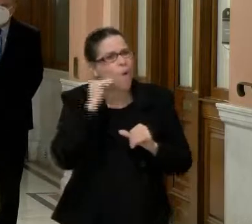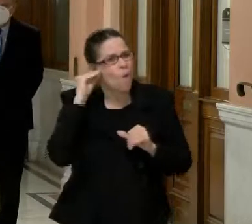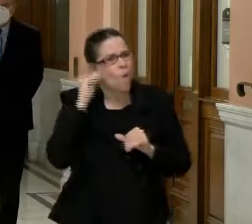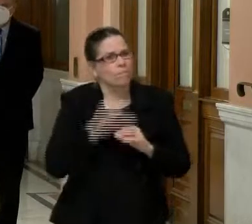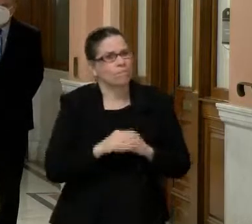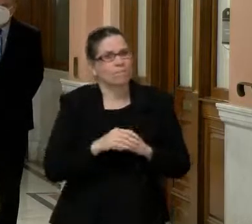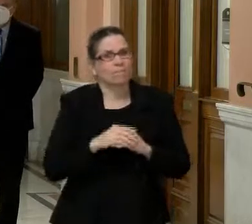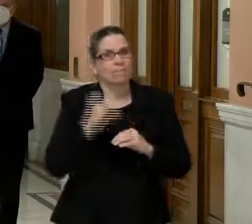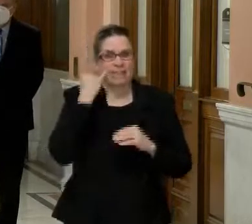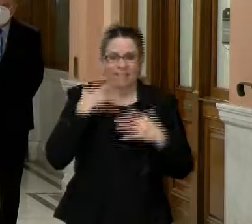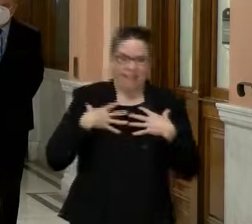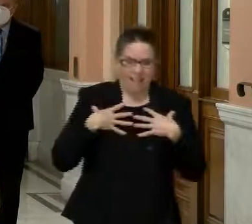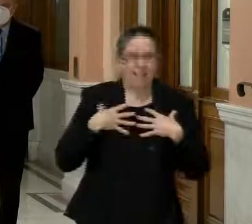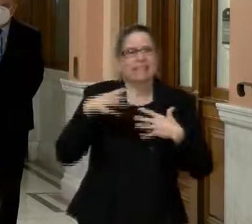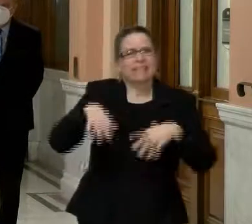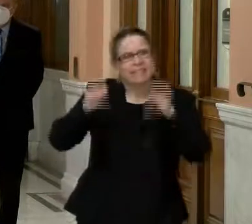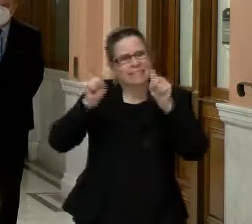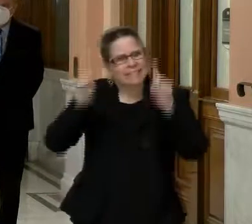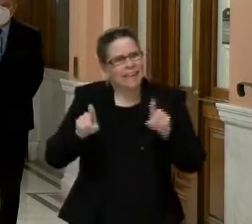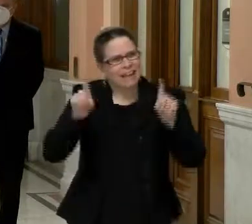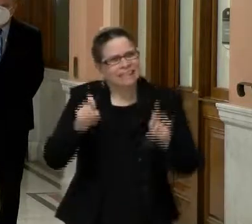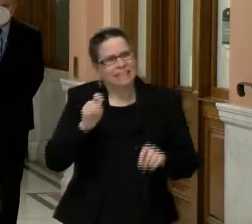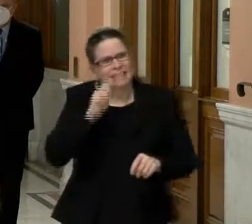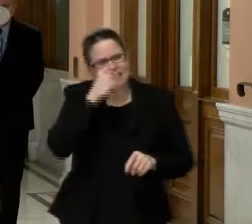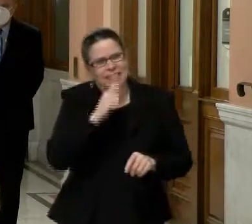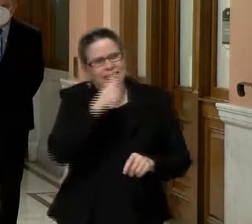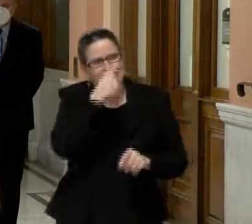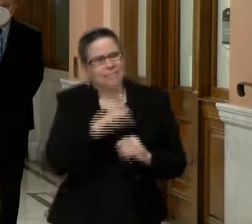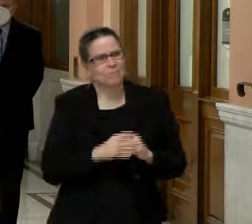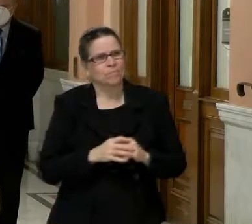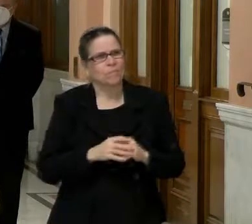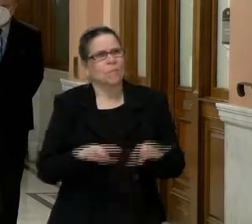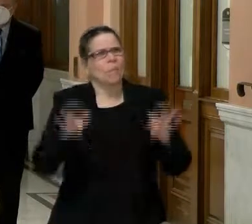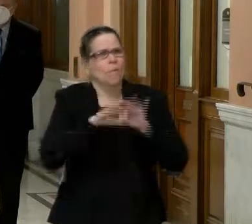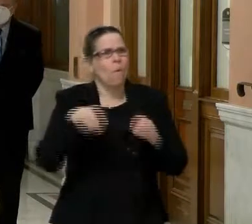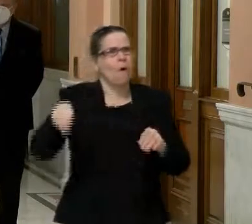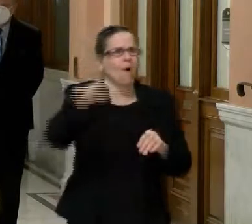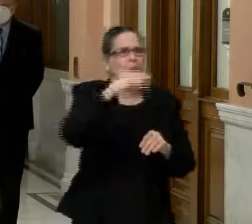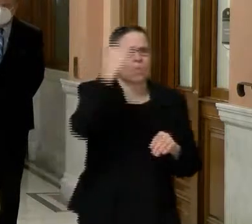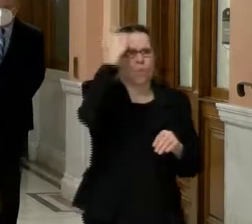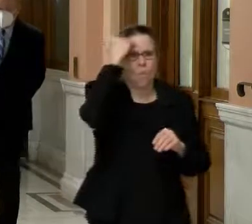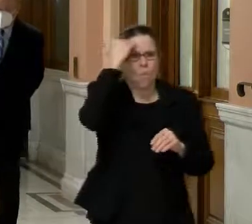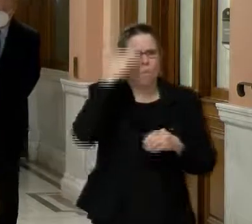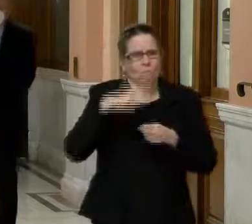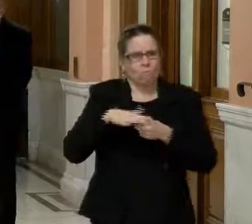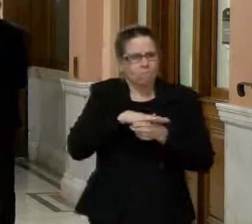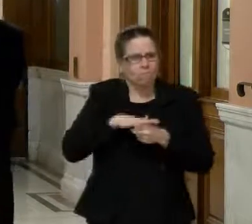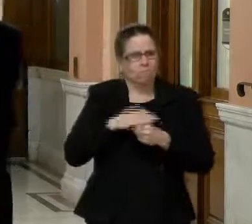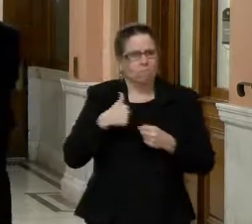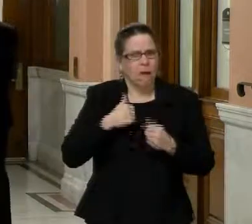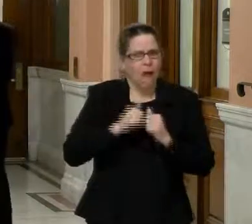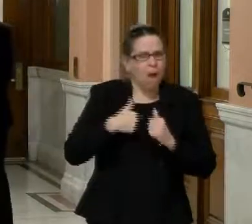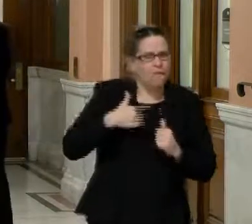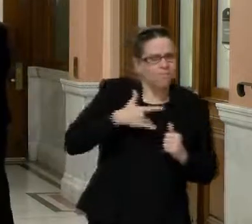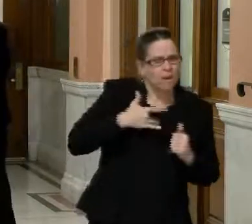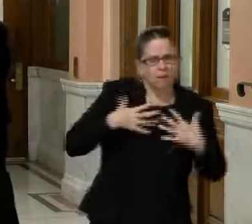uh, and make sure you know, uh, your status. That really is an important, uh, message. So again,